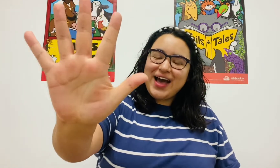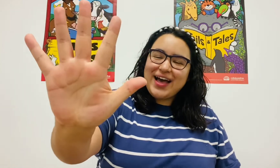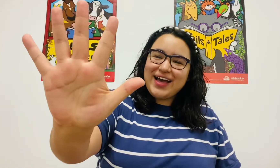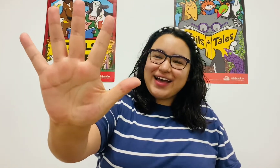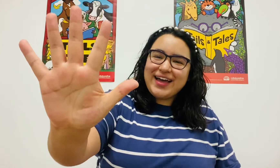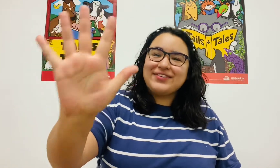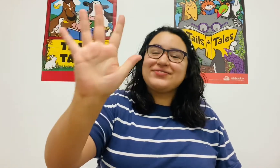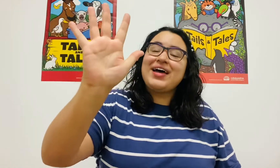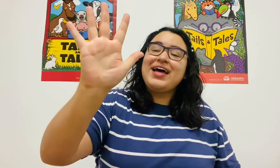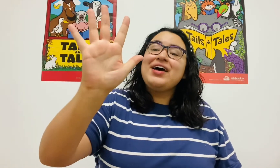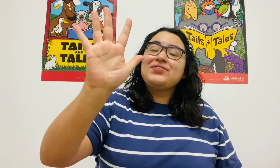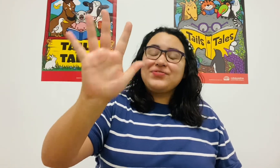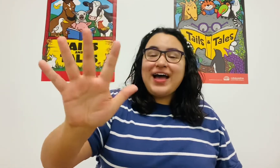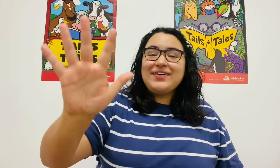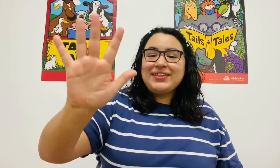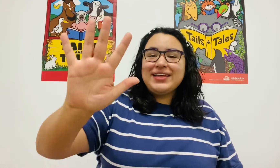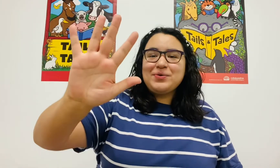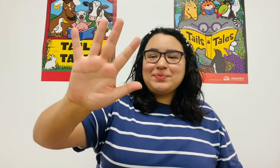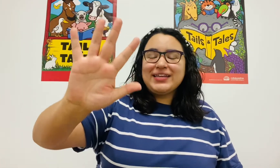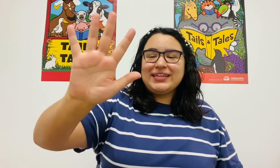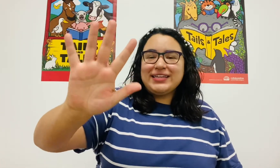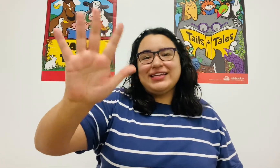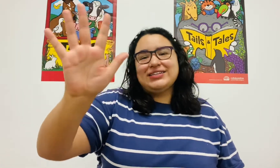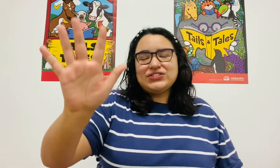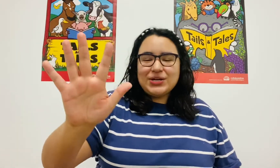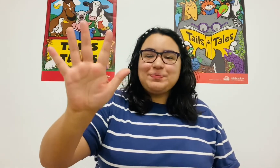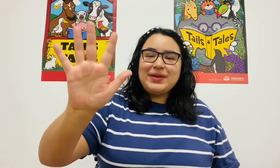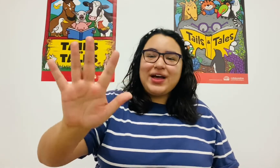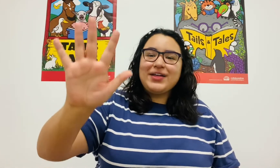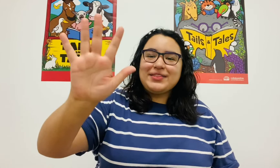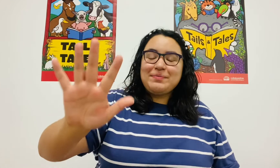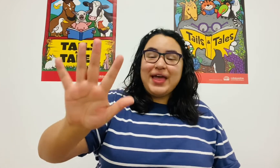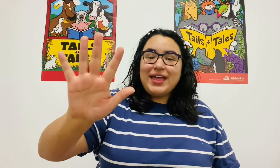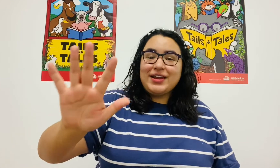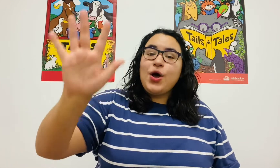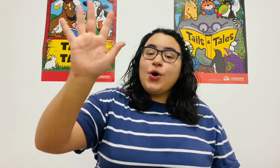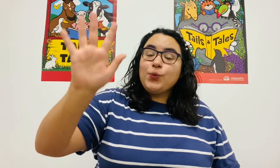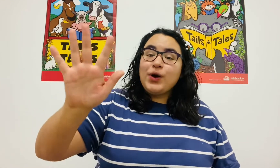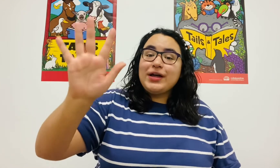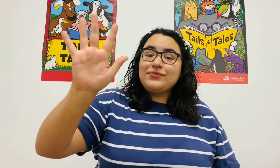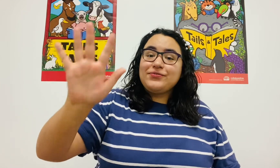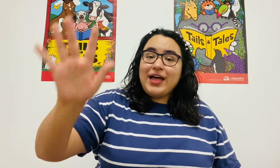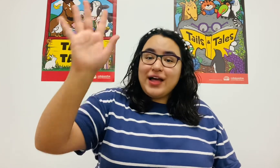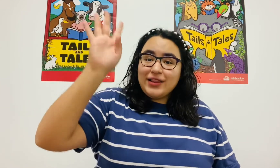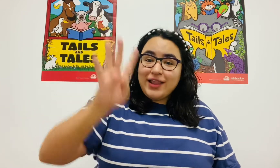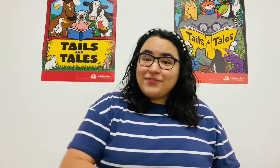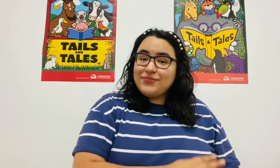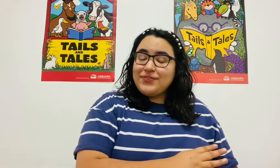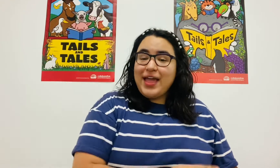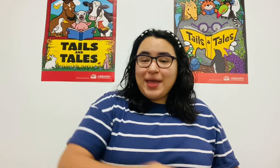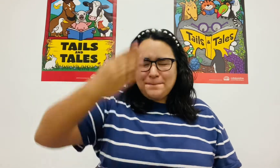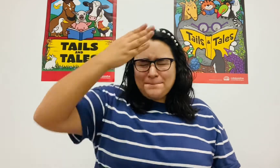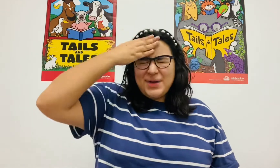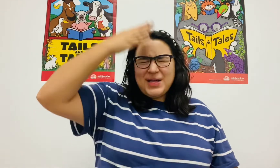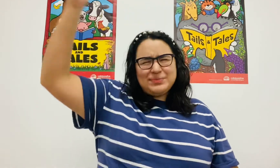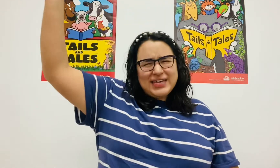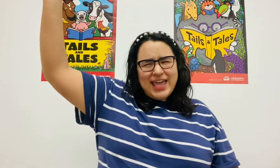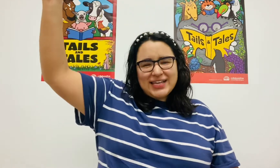five. Five little monkeys jumping on the bed. One fell off and bumped his